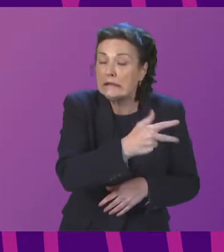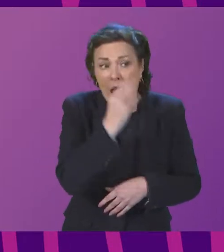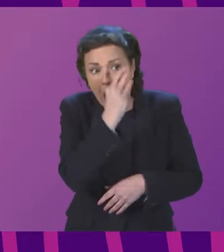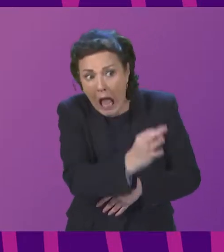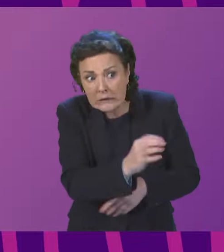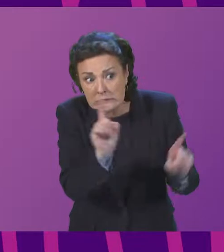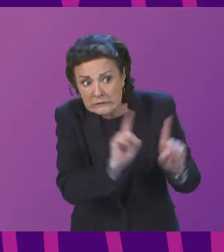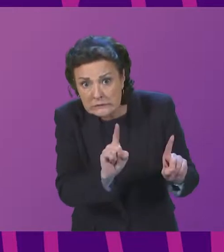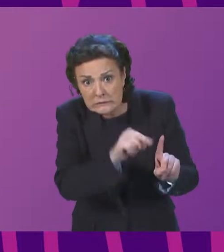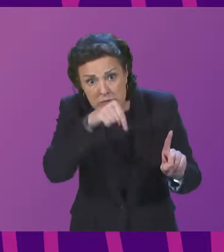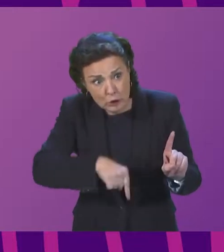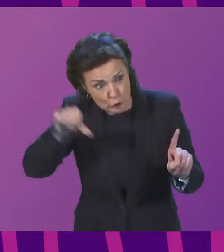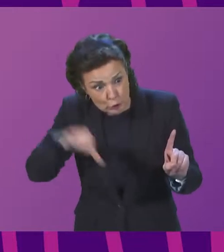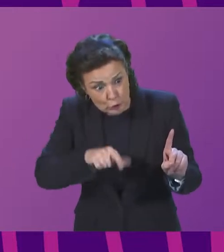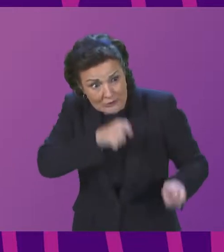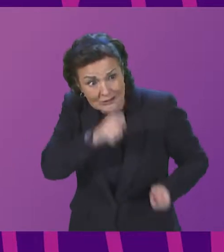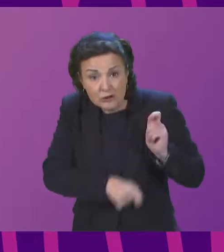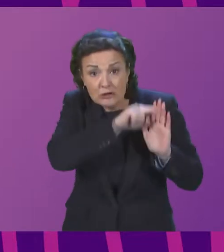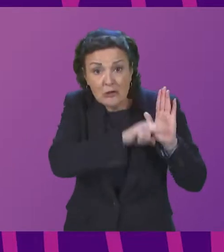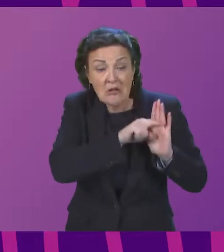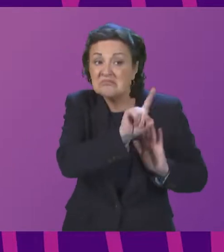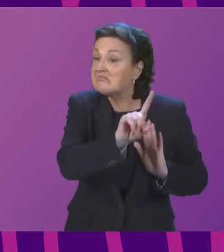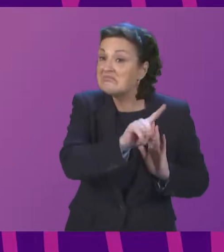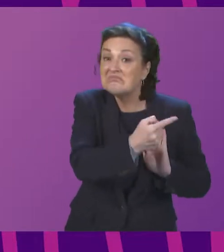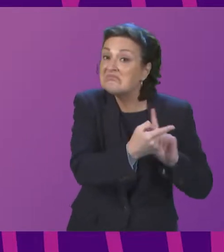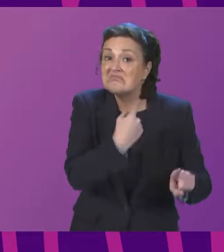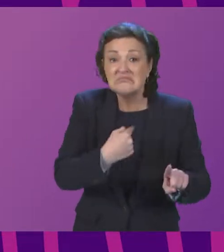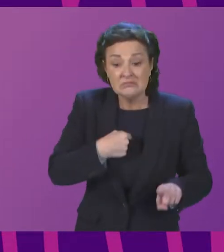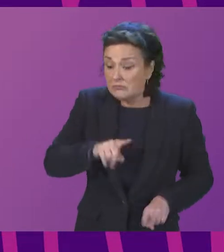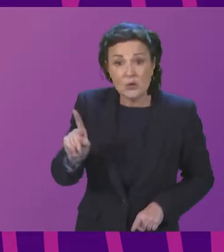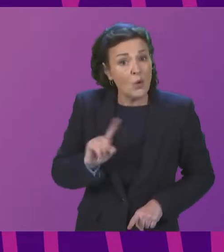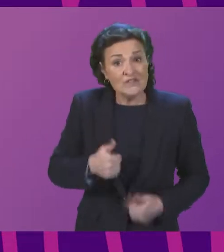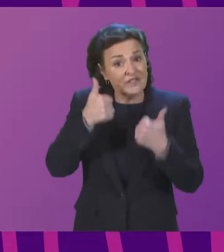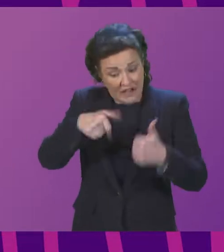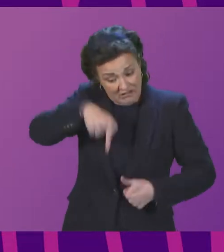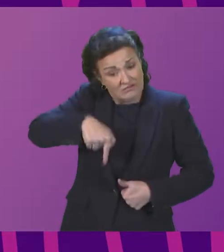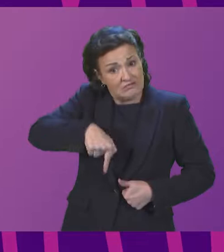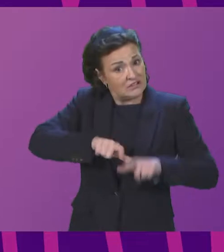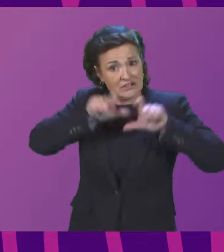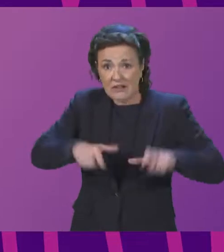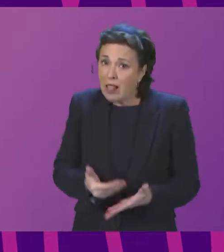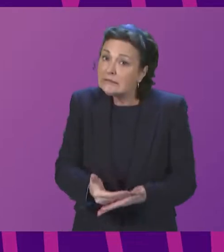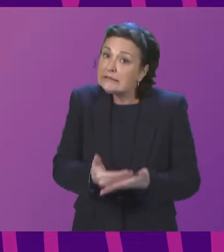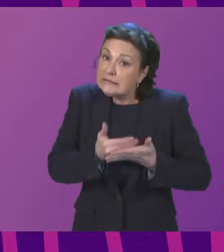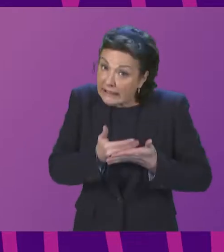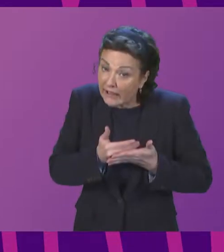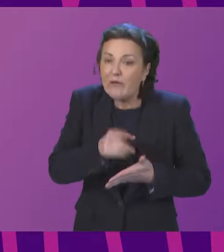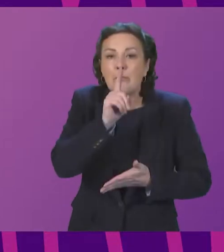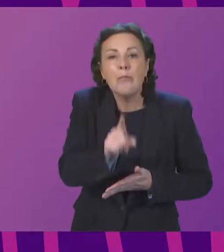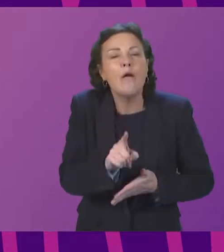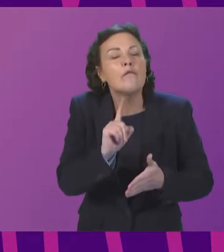to prompt regulatory action and the products in question remained acceptably safe when used as intended.